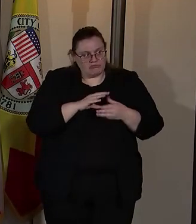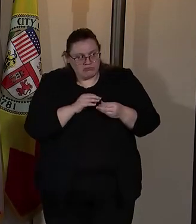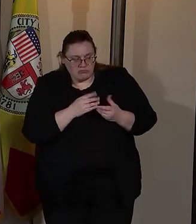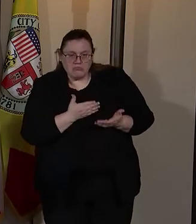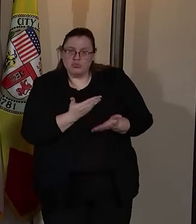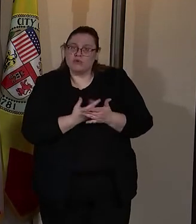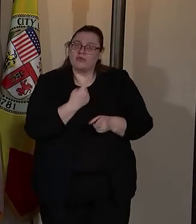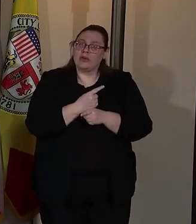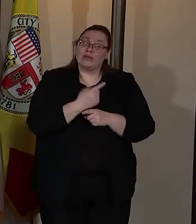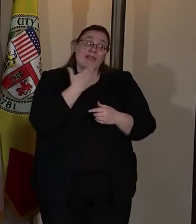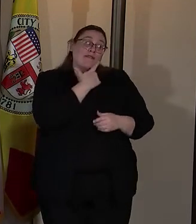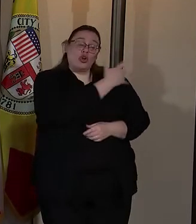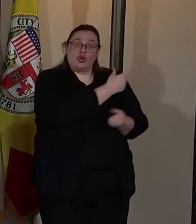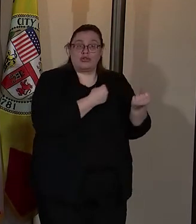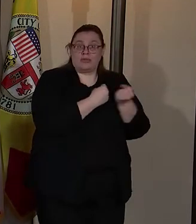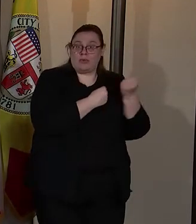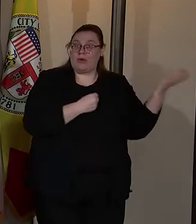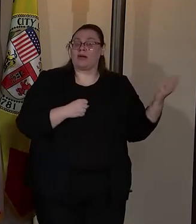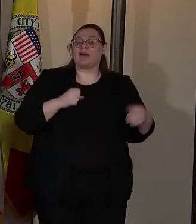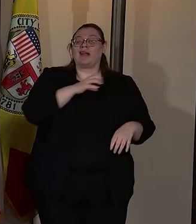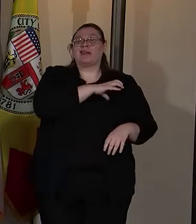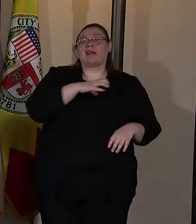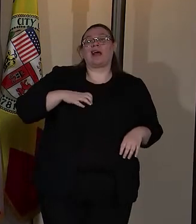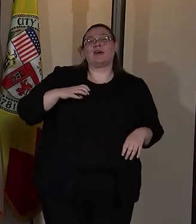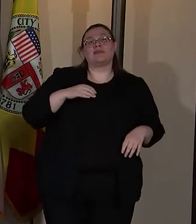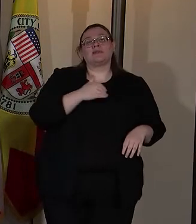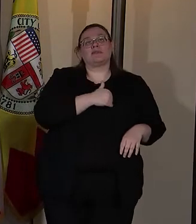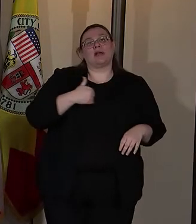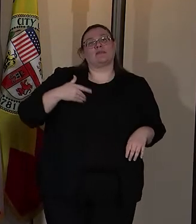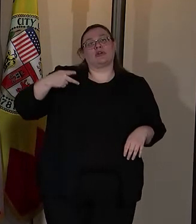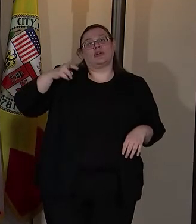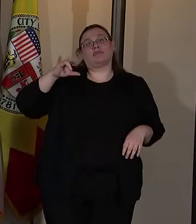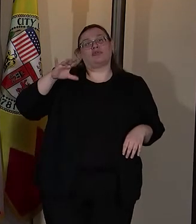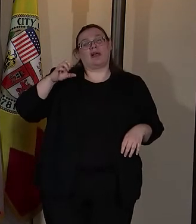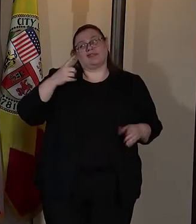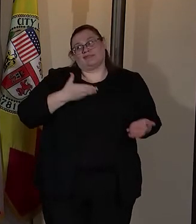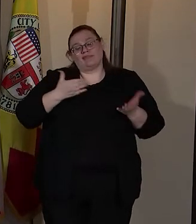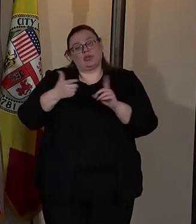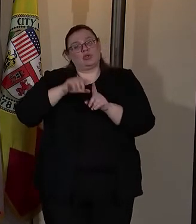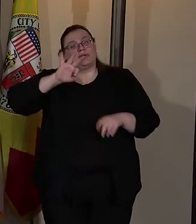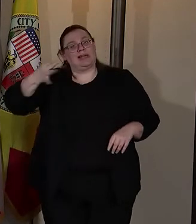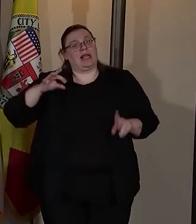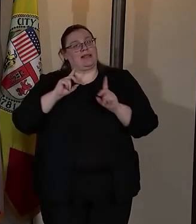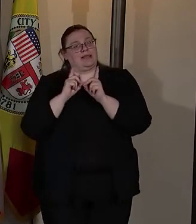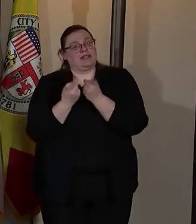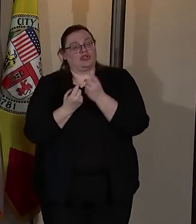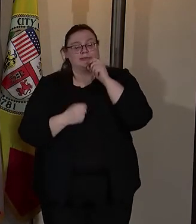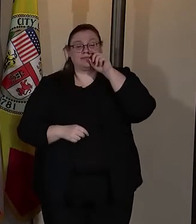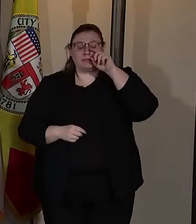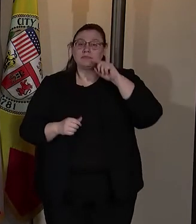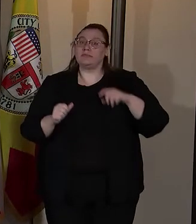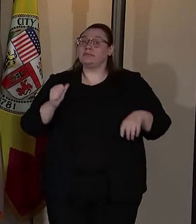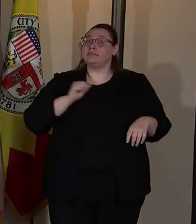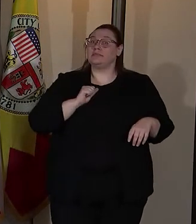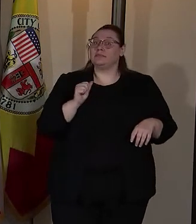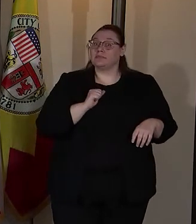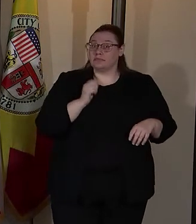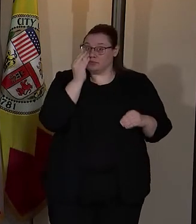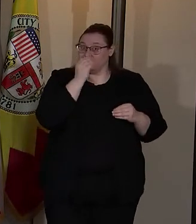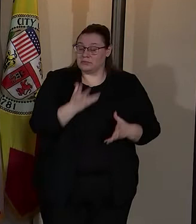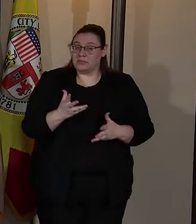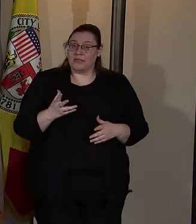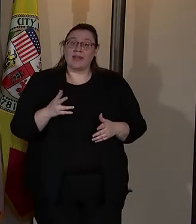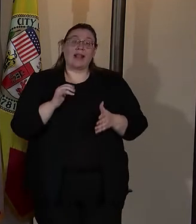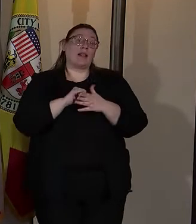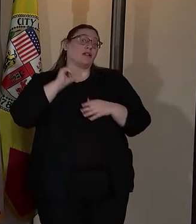support and certainly, uh, Councilman Price, uh, for bringing it into the ninth district. I, for one will say, this is